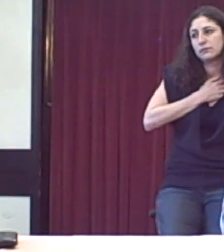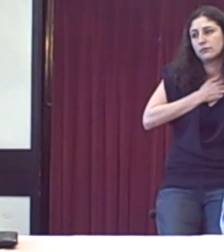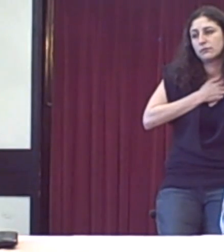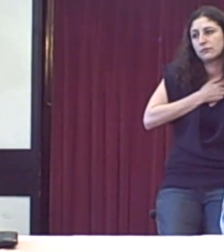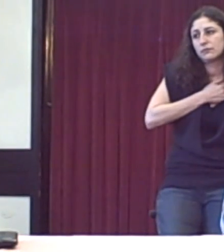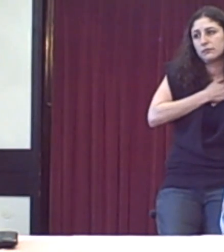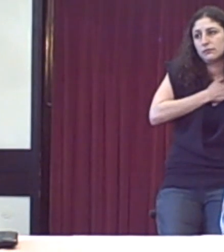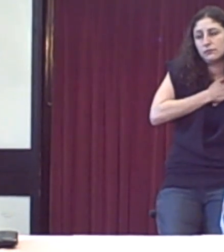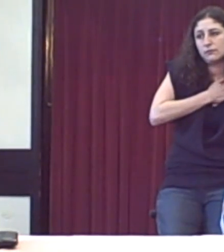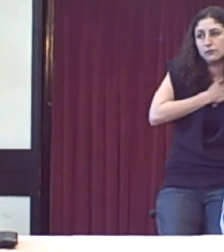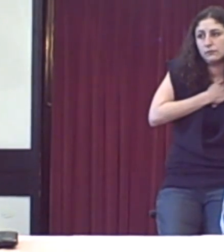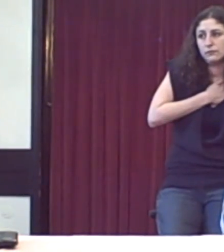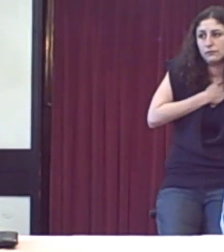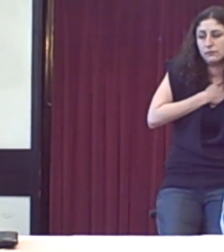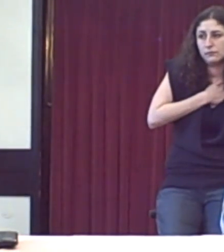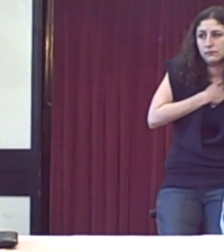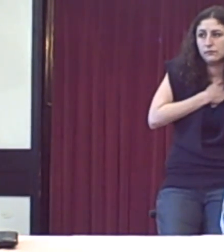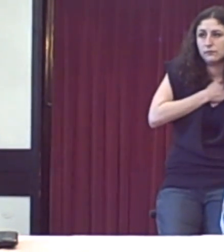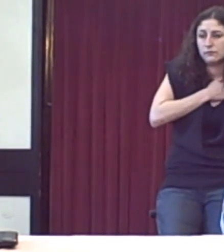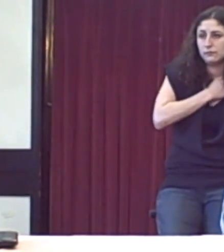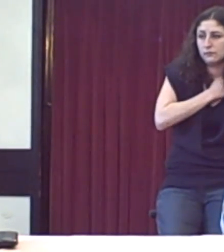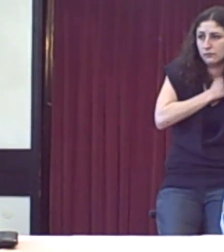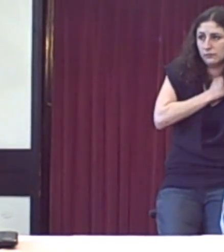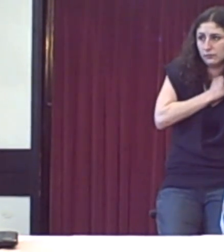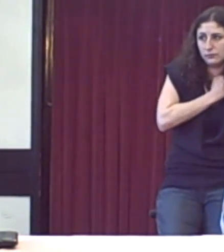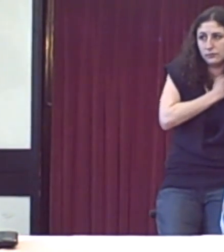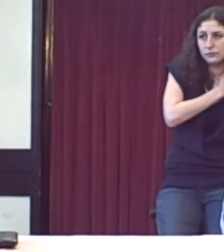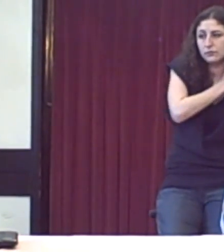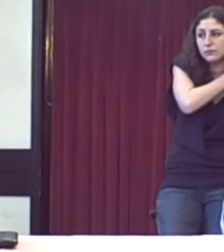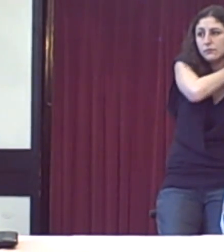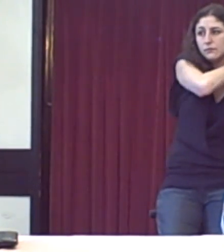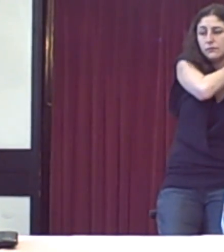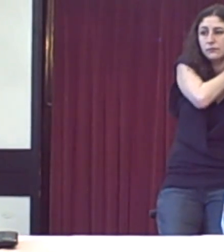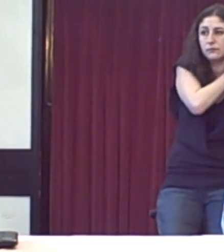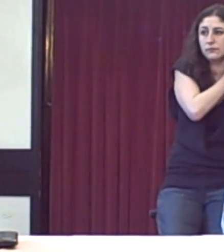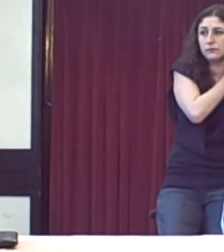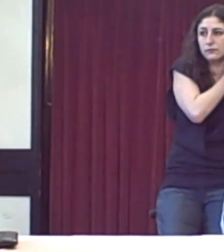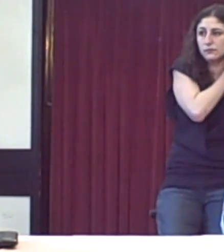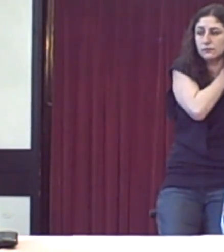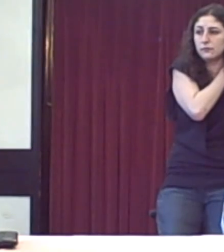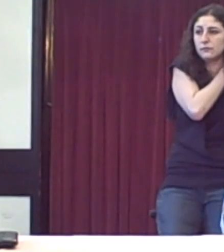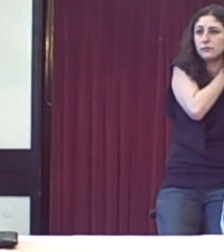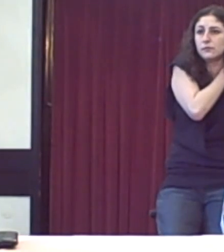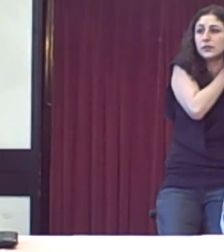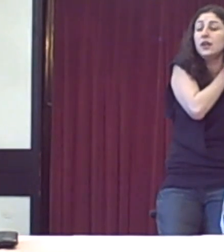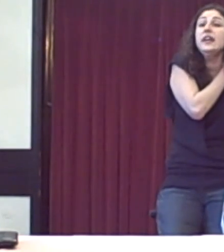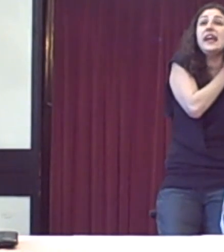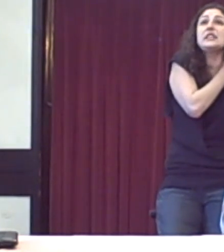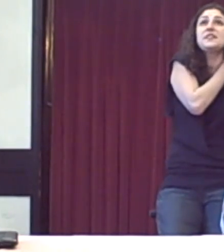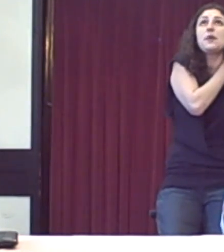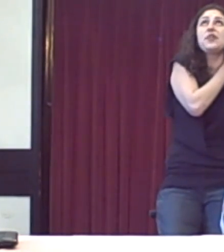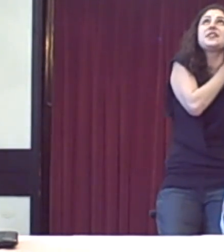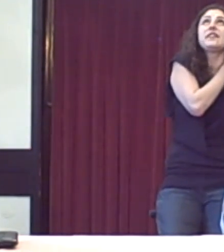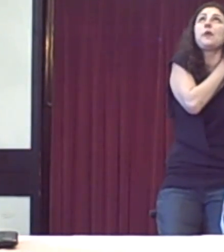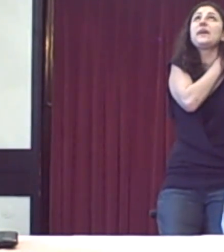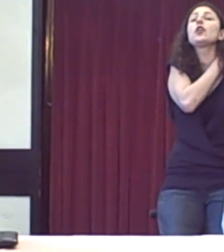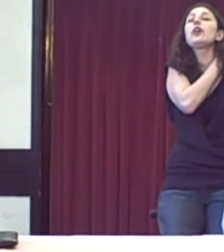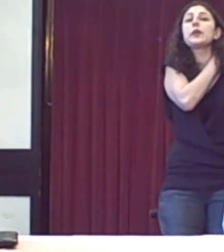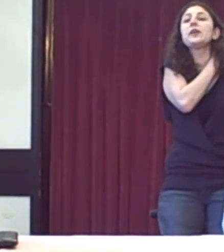a normal life from their families and leading them into doing alcohol, doing drugs in the casinos. Yeah, I suppose that would be a good argument